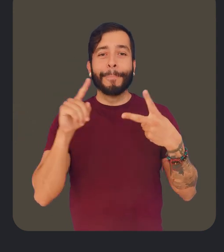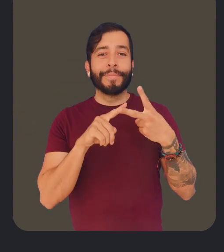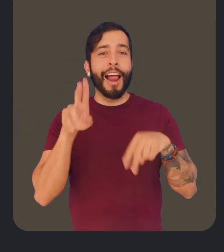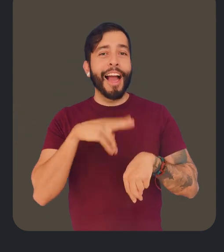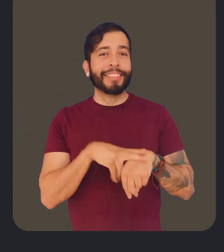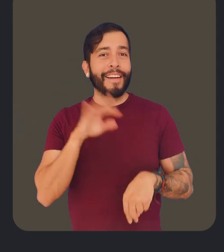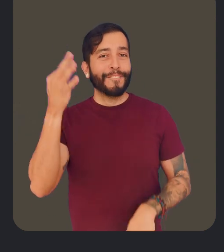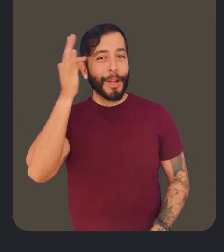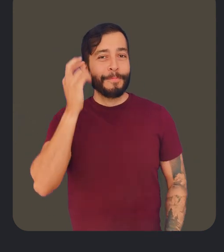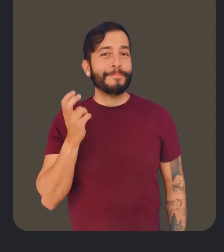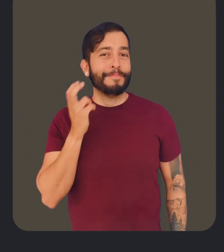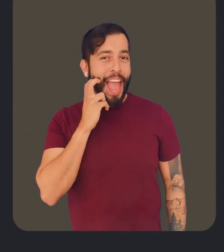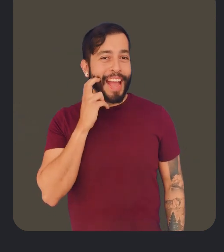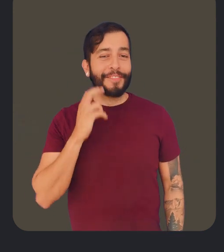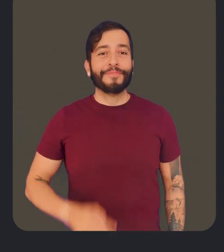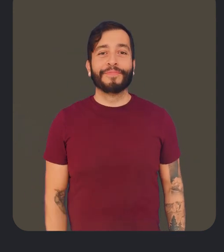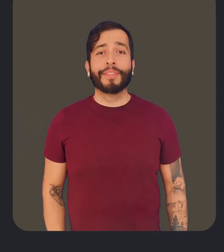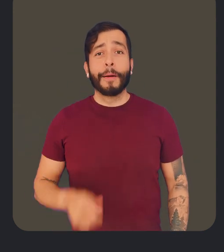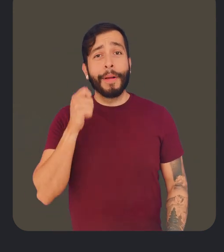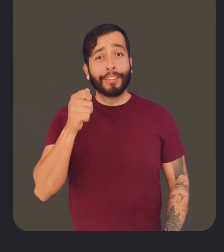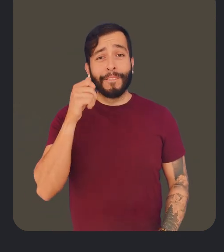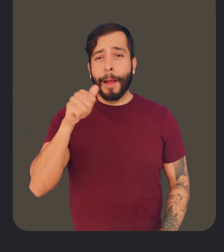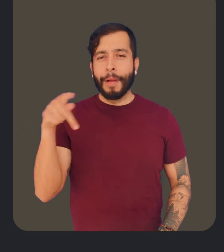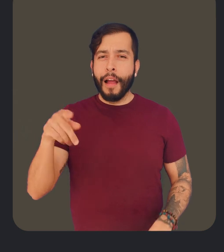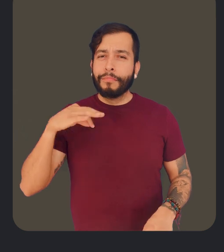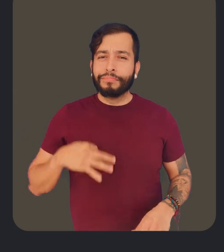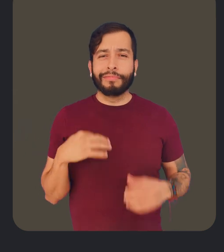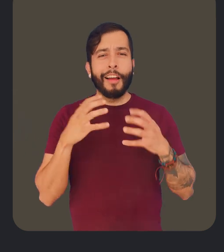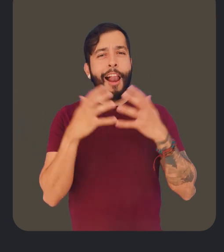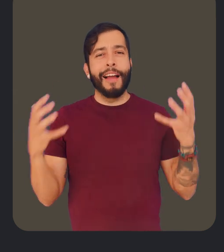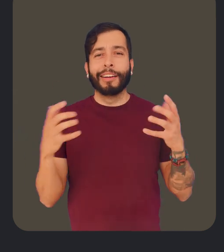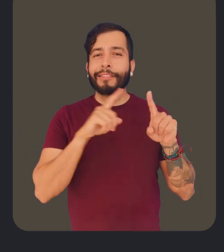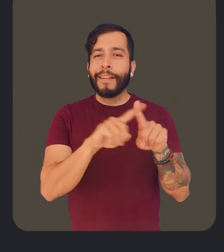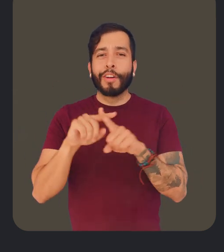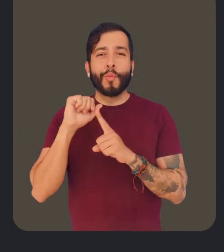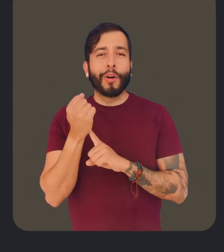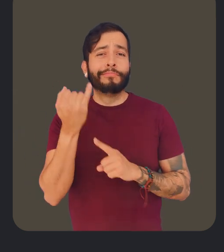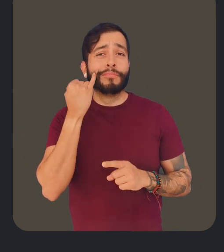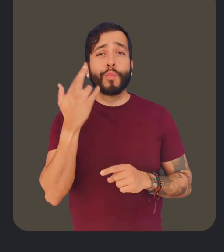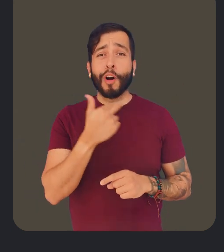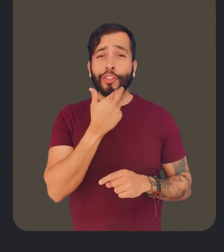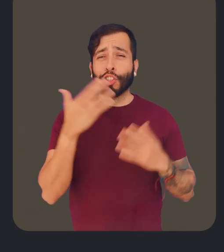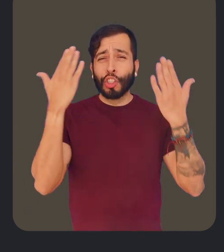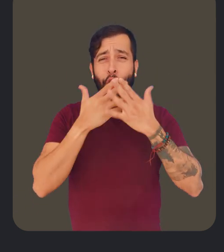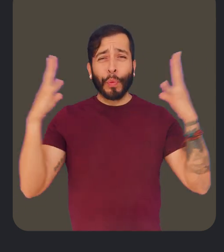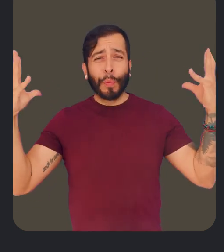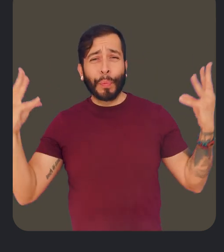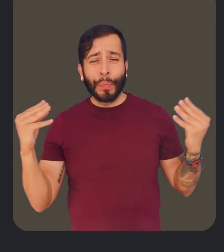of Blind People and the National Federation of the Blind. Magnifier can be useful in a lot of different situations, like when you're reading a menu in a dimly lit